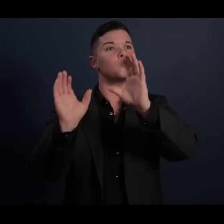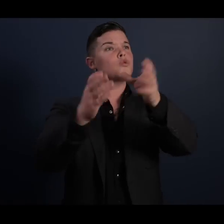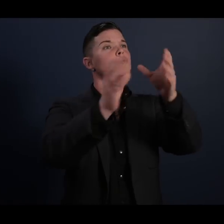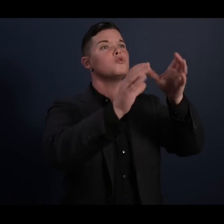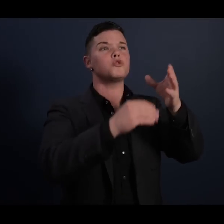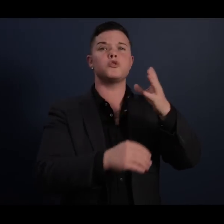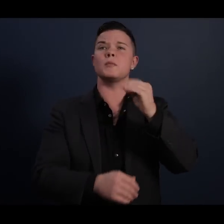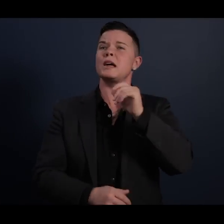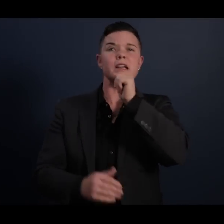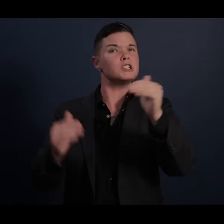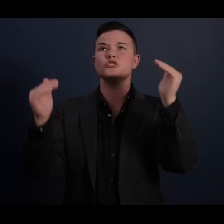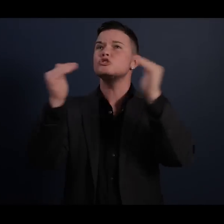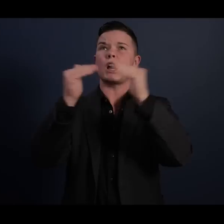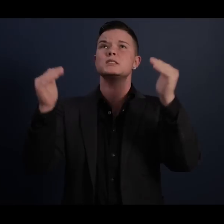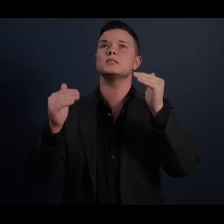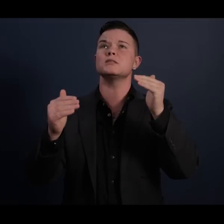carries a price.